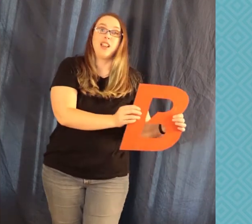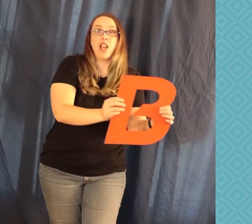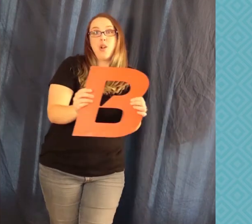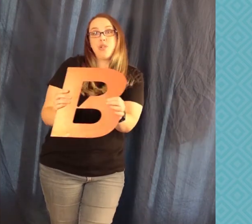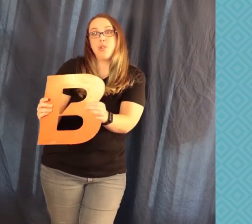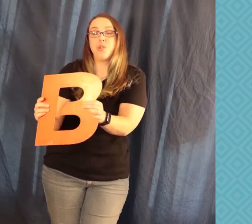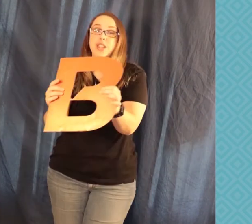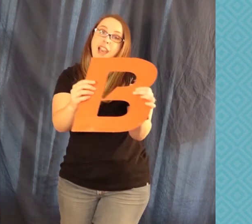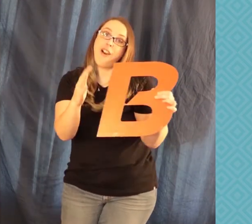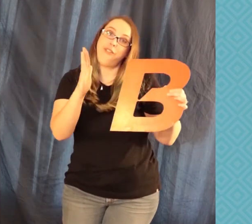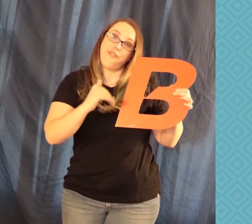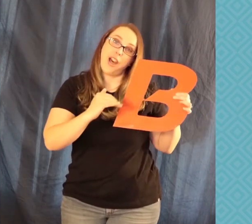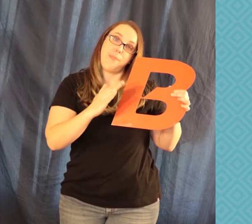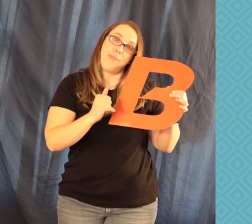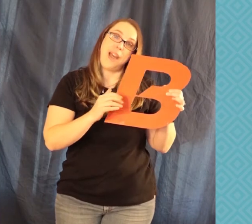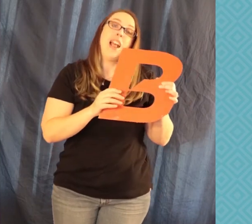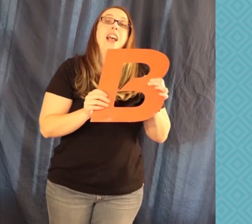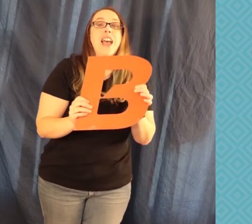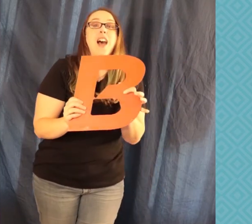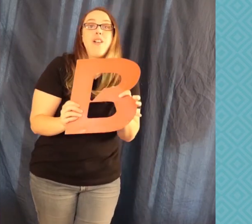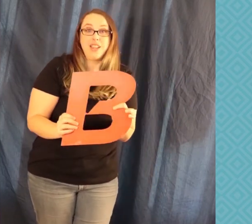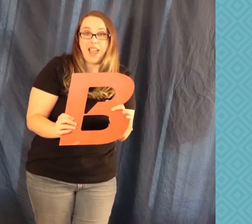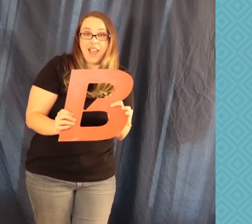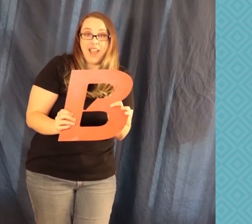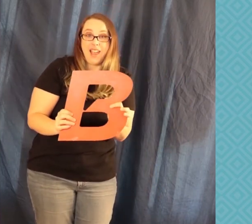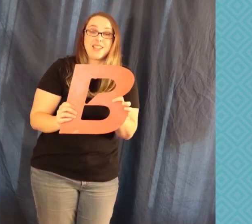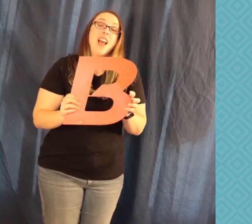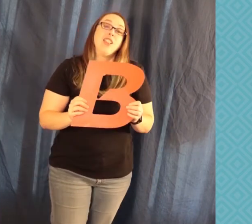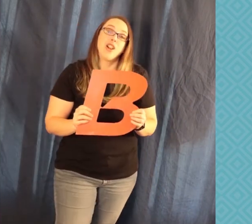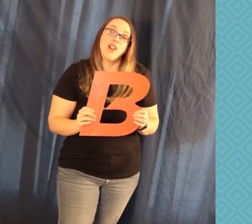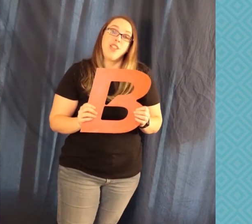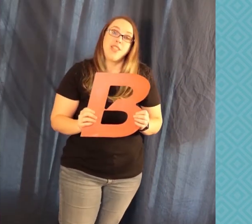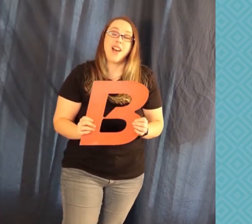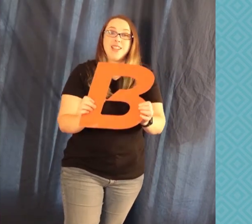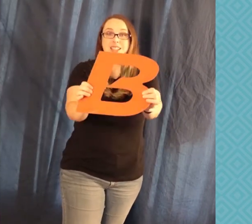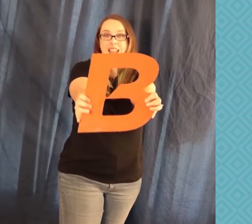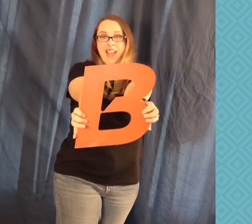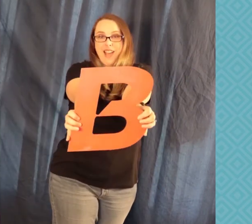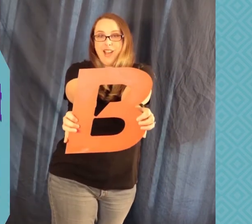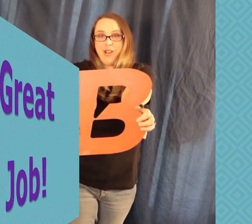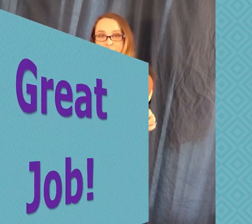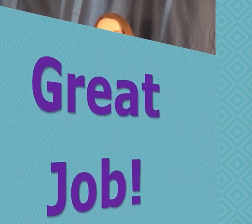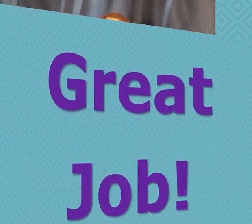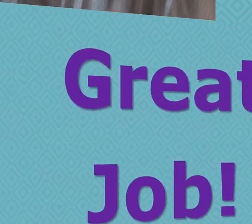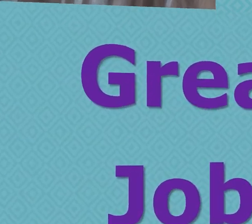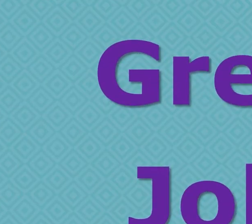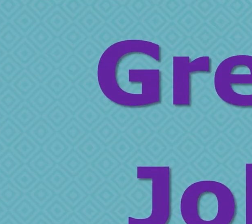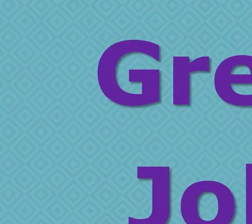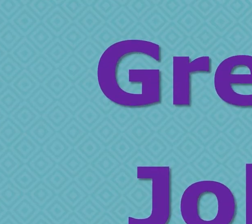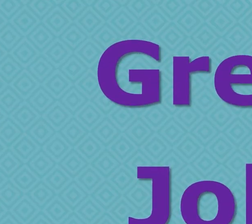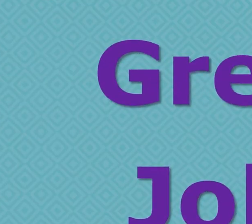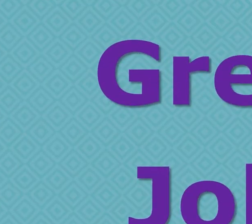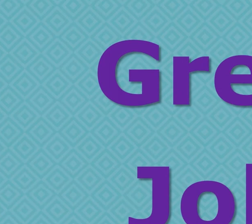hello to the alphabet. Now let's learn the sounds.